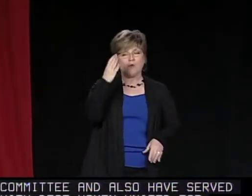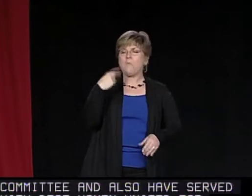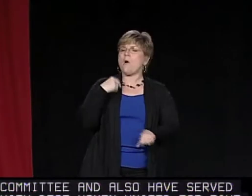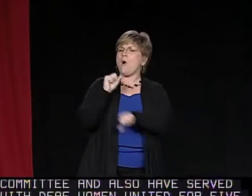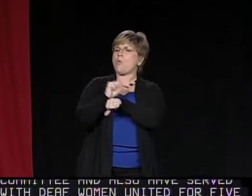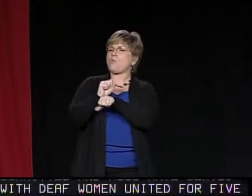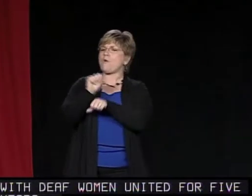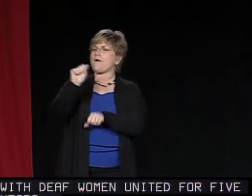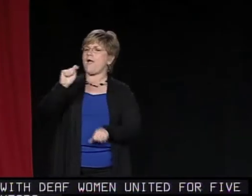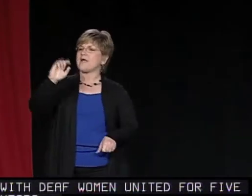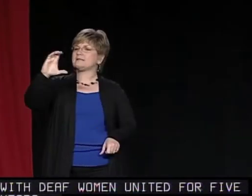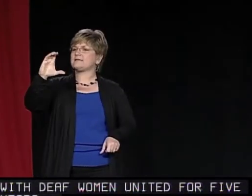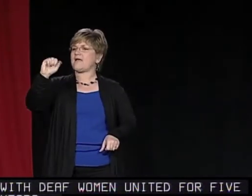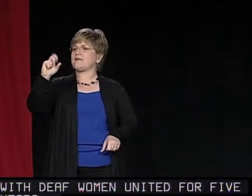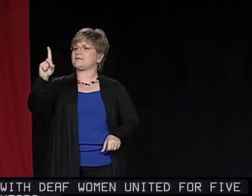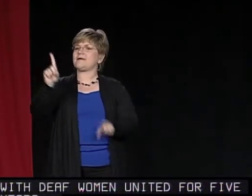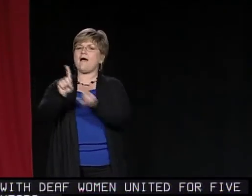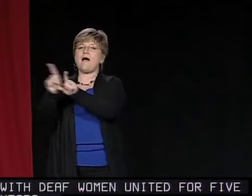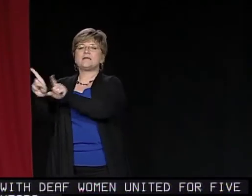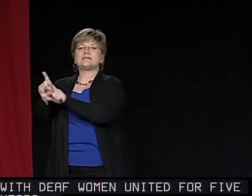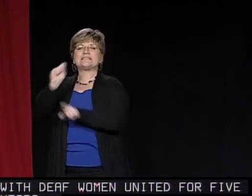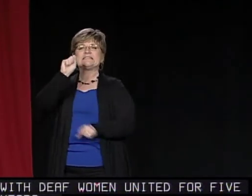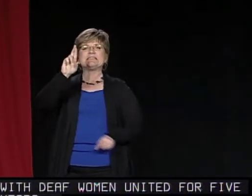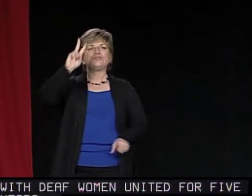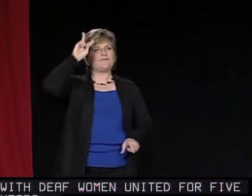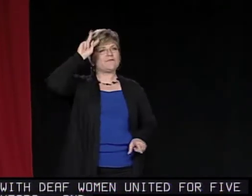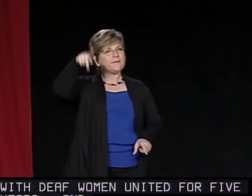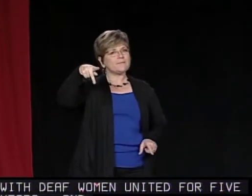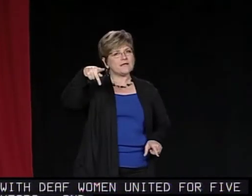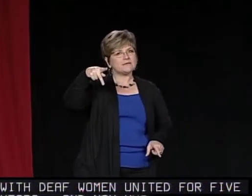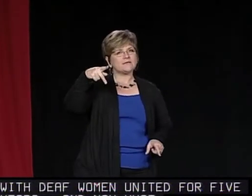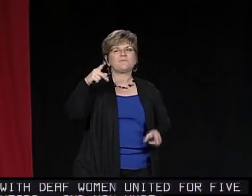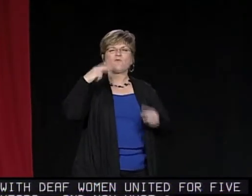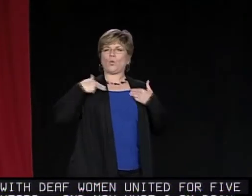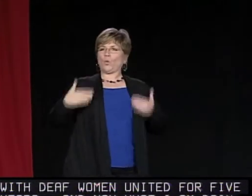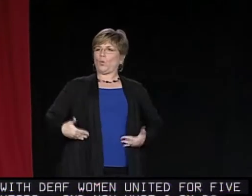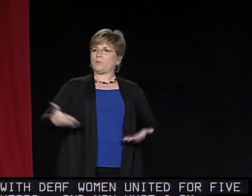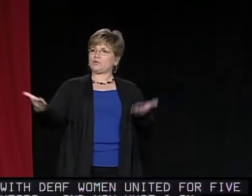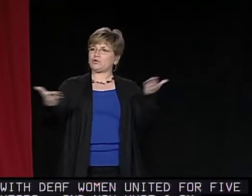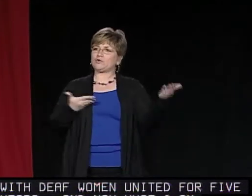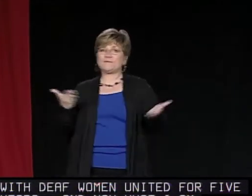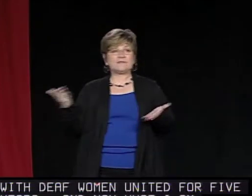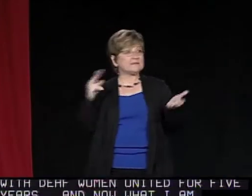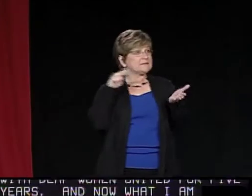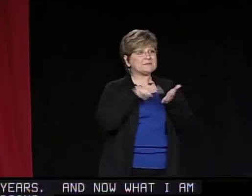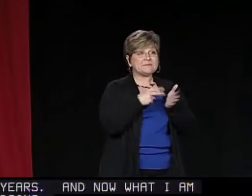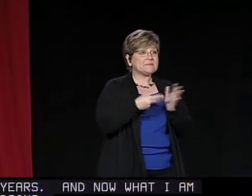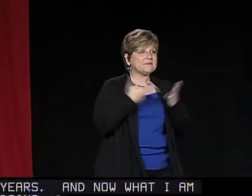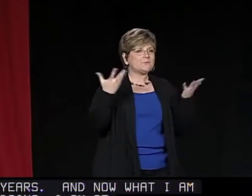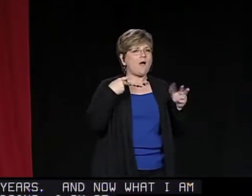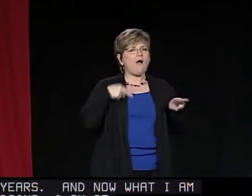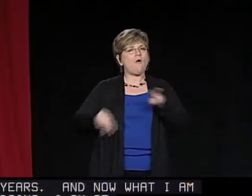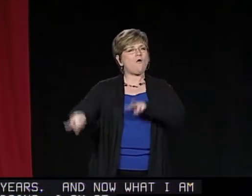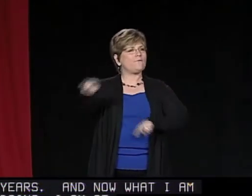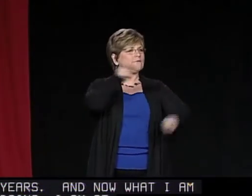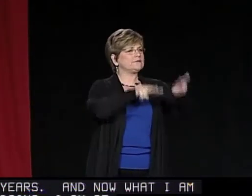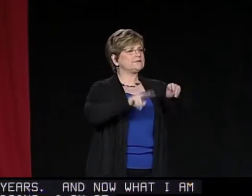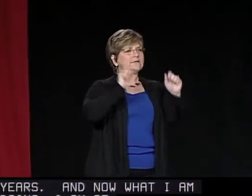And now what I'm doing, I'm at TSD as the Vice President of